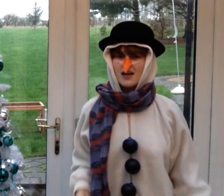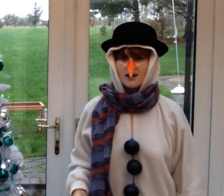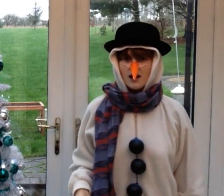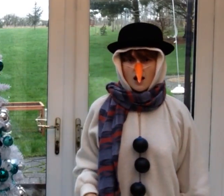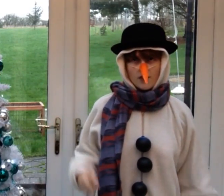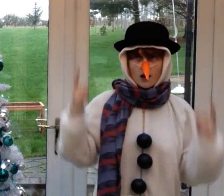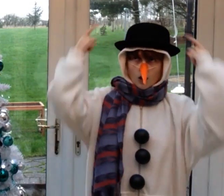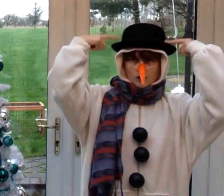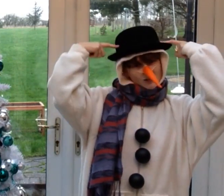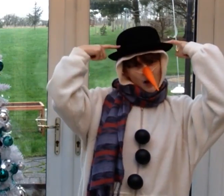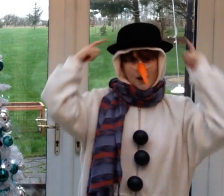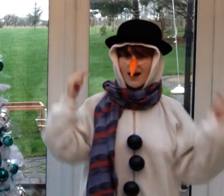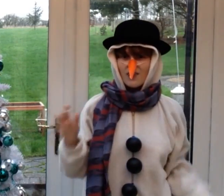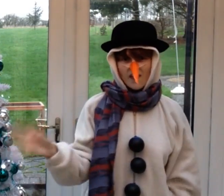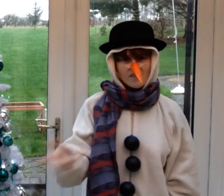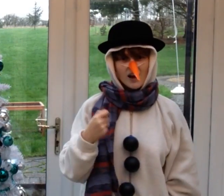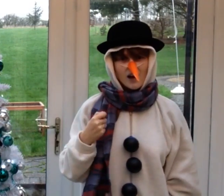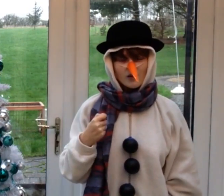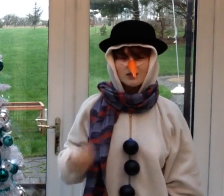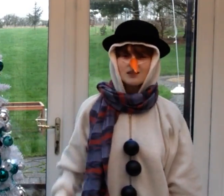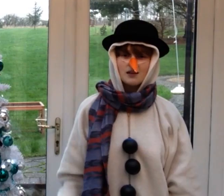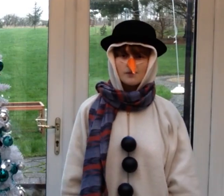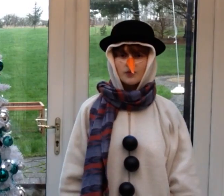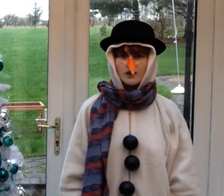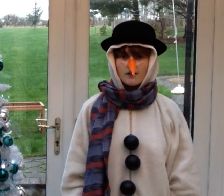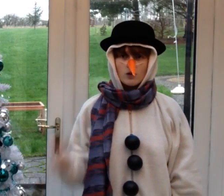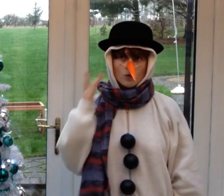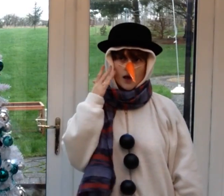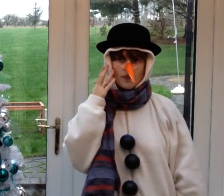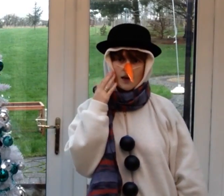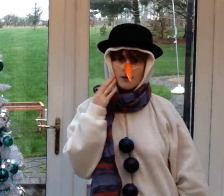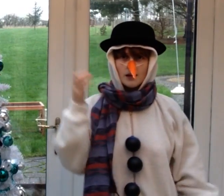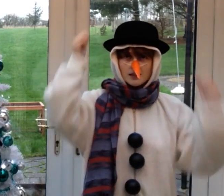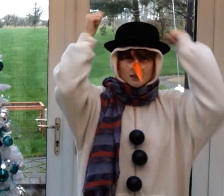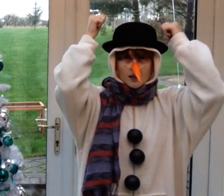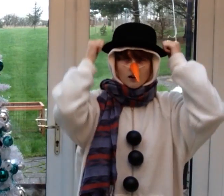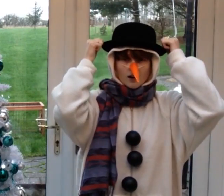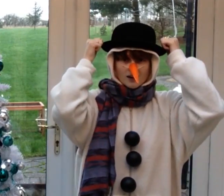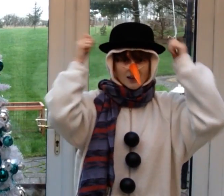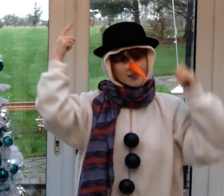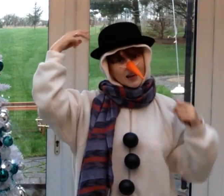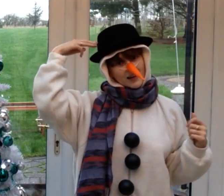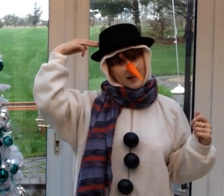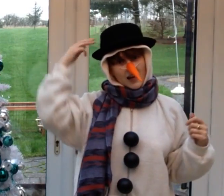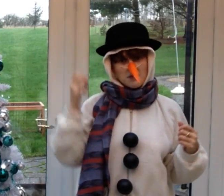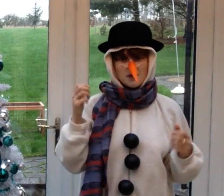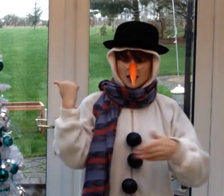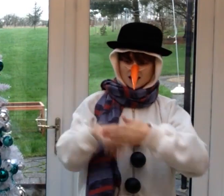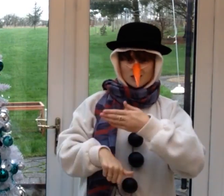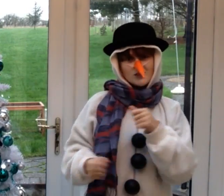in that old top hat they found For when they placed it on his head he began